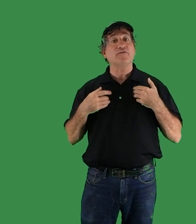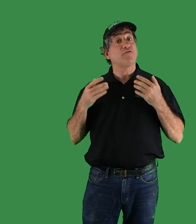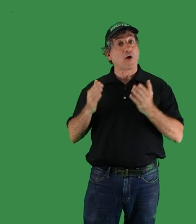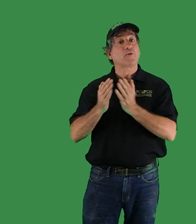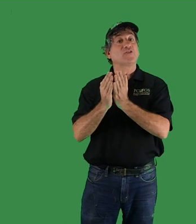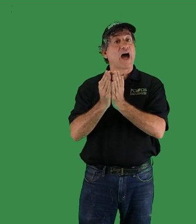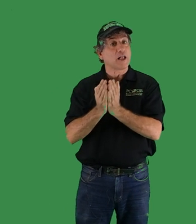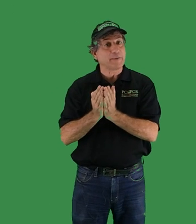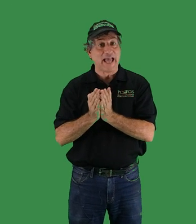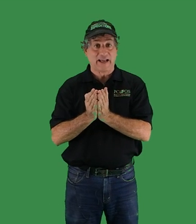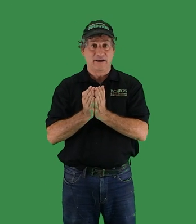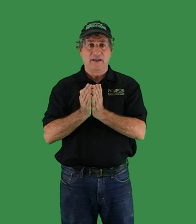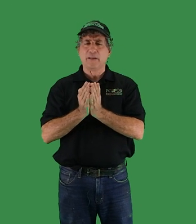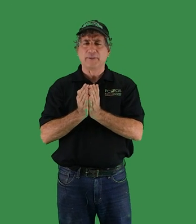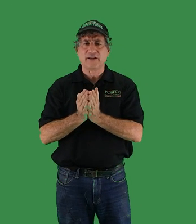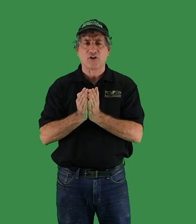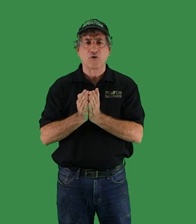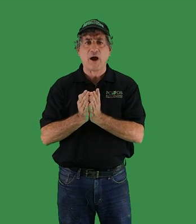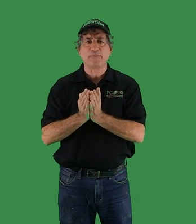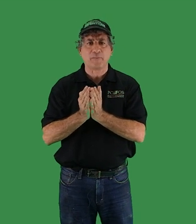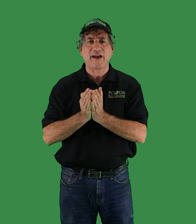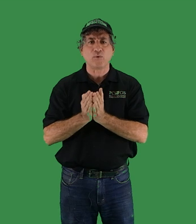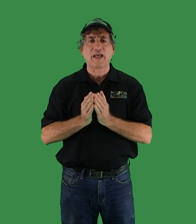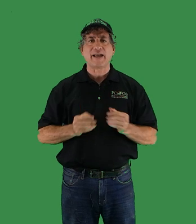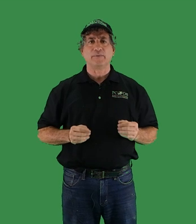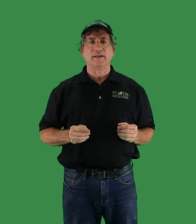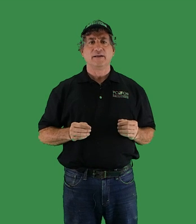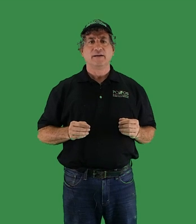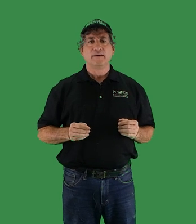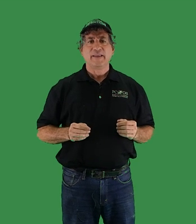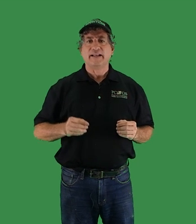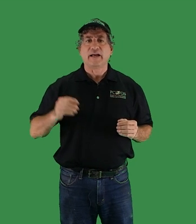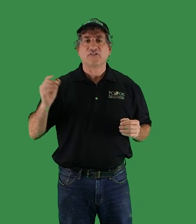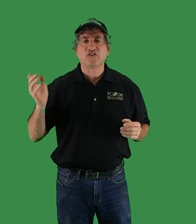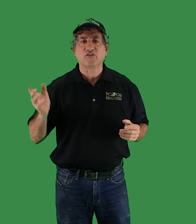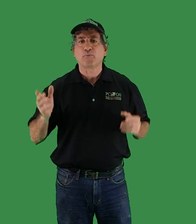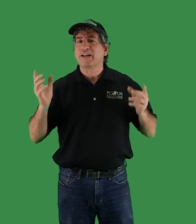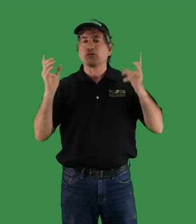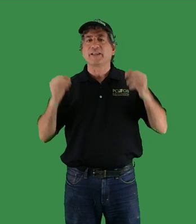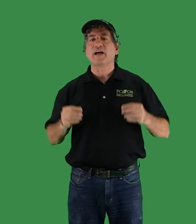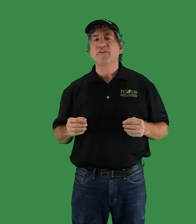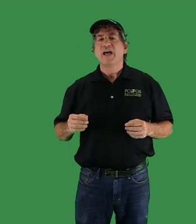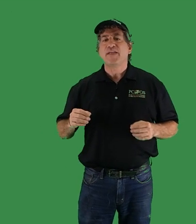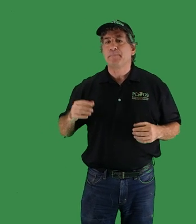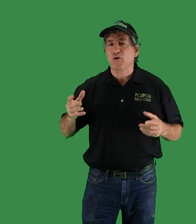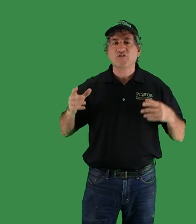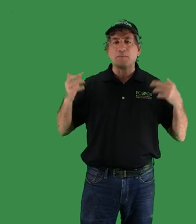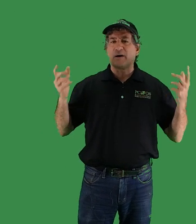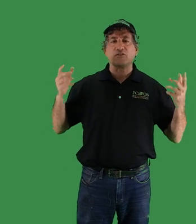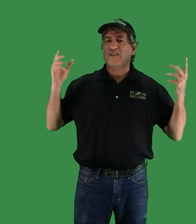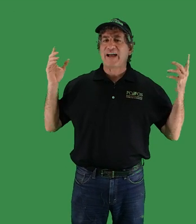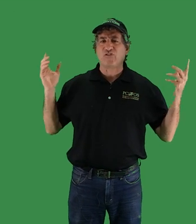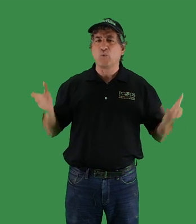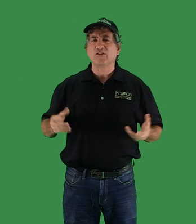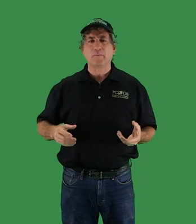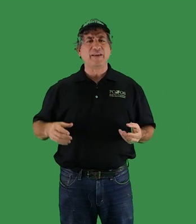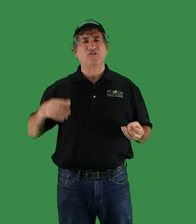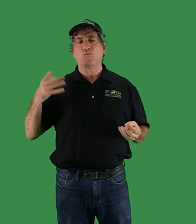a farmer's almanac and plant our crops by it reliably. And a system predictable enough that birds and butterflies and wildebeest and